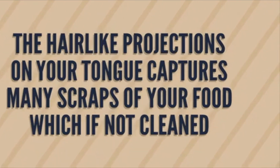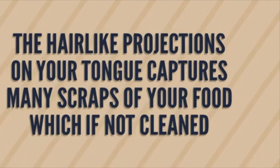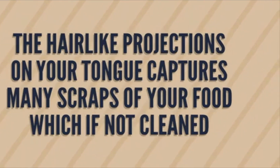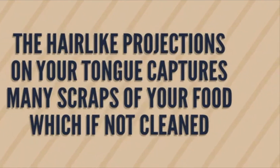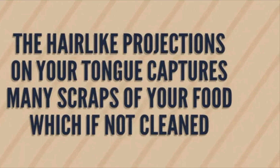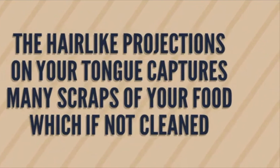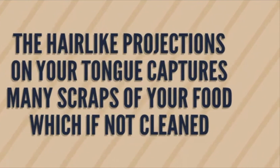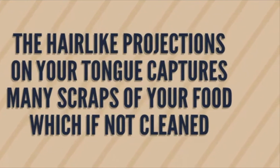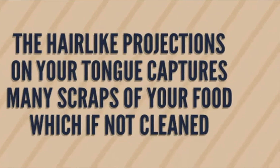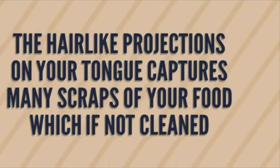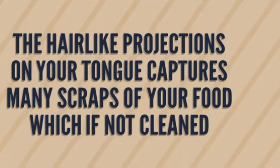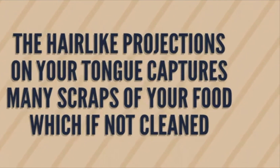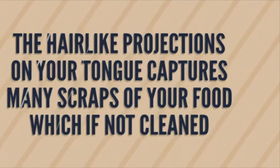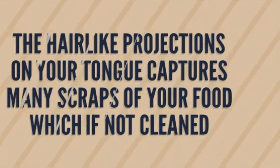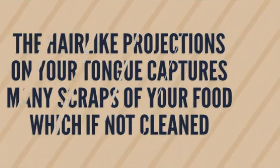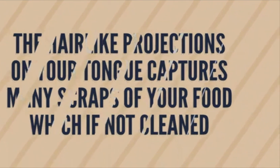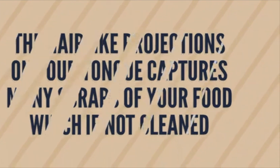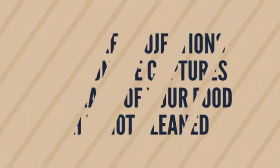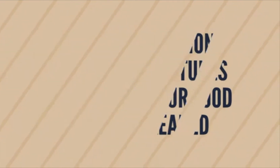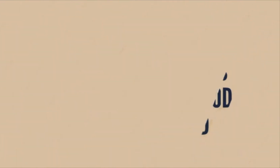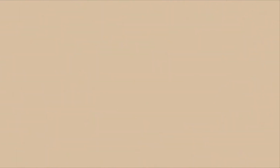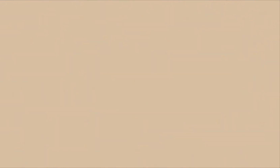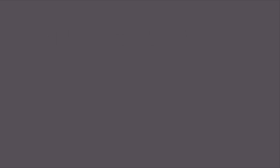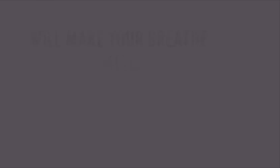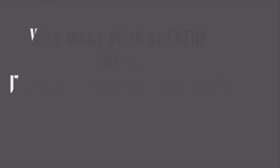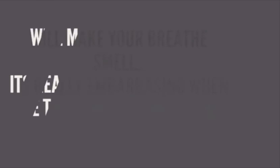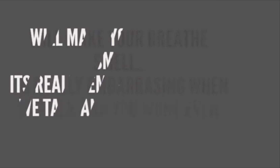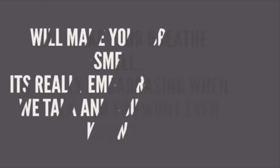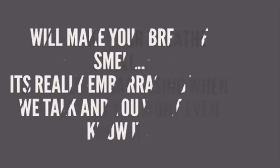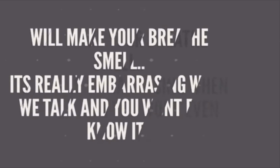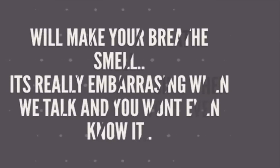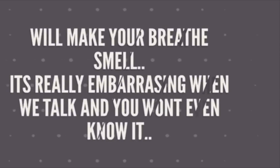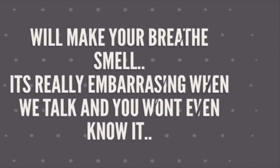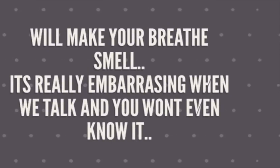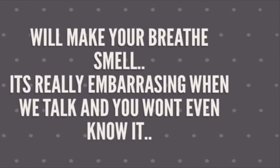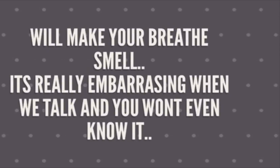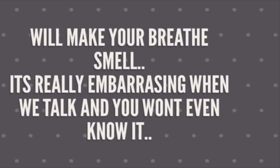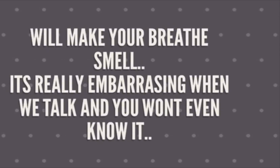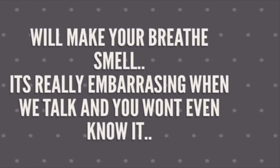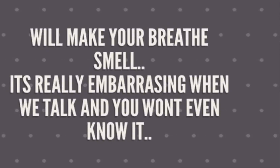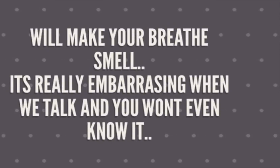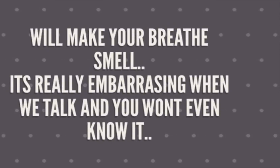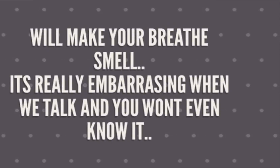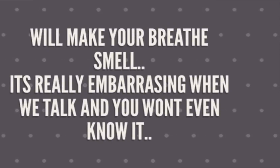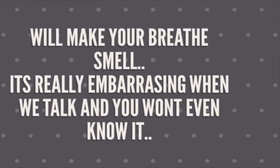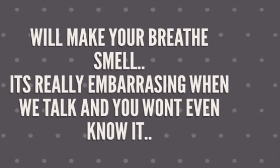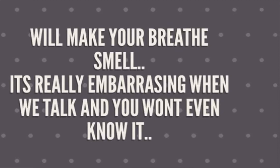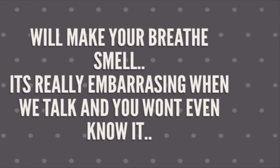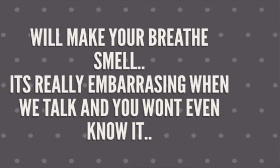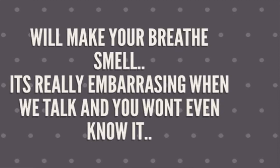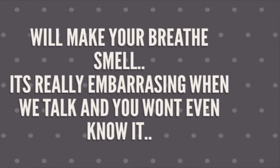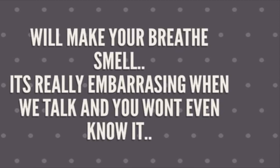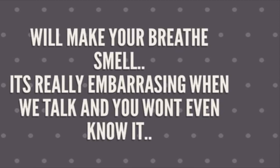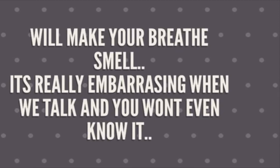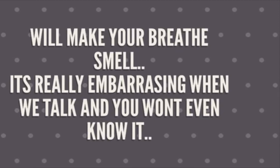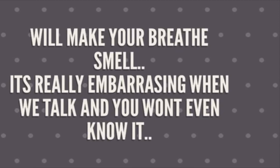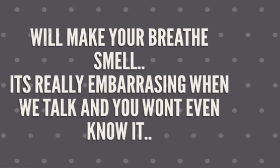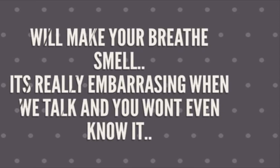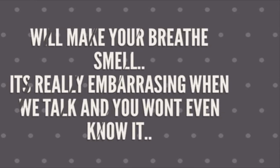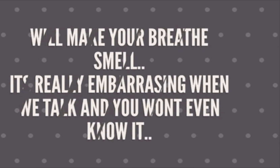of your food which if not clean properly every day they make your breath smell it's really embarrassing when you talk to people and our breath smells and